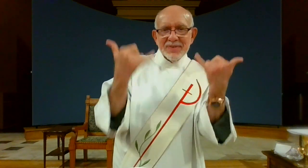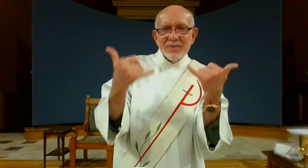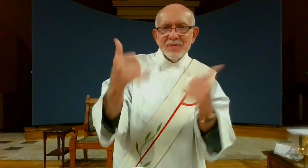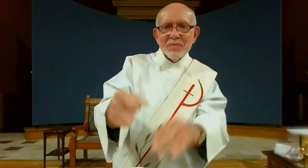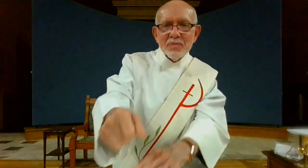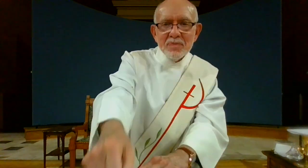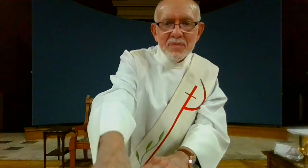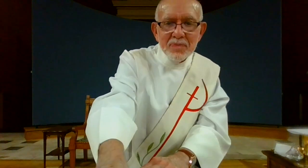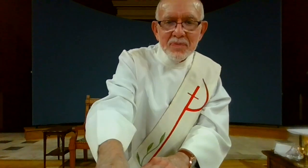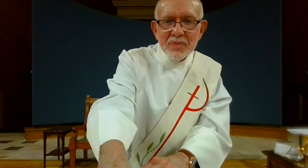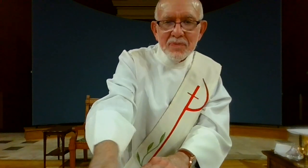according to John.